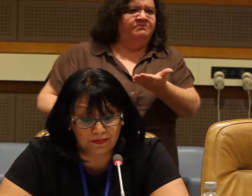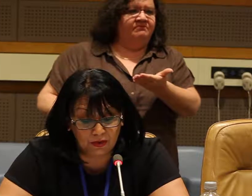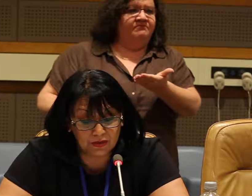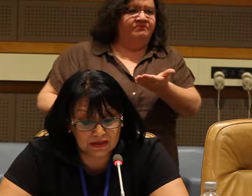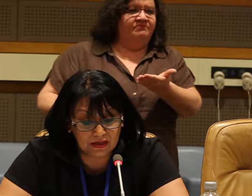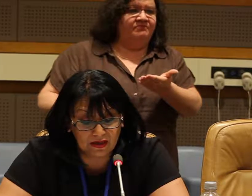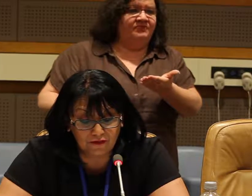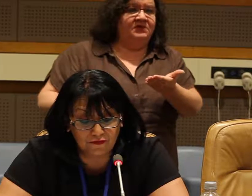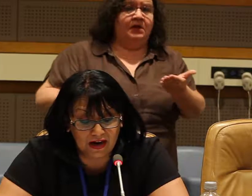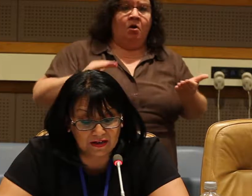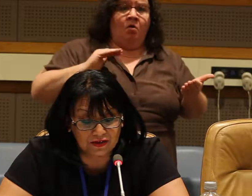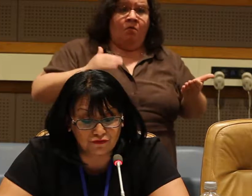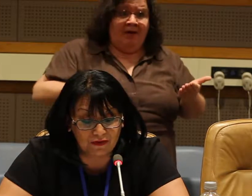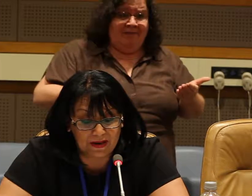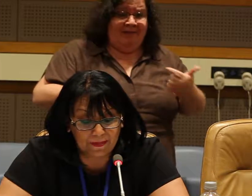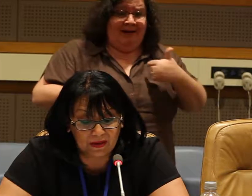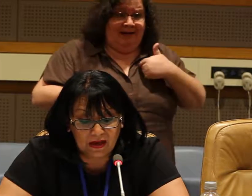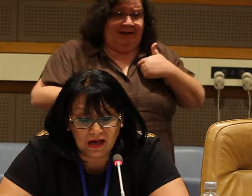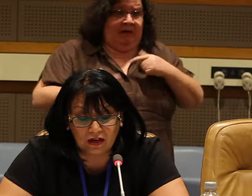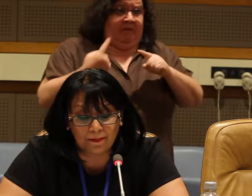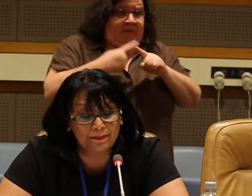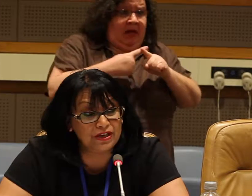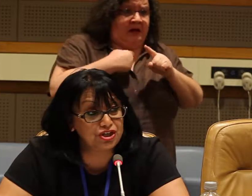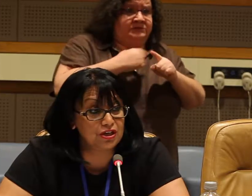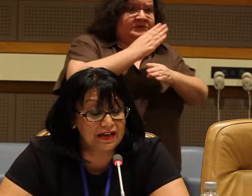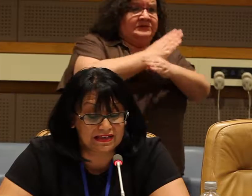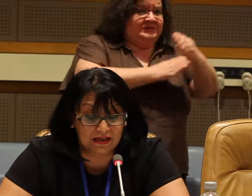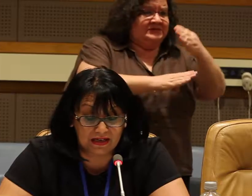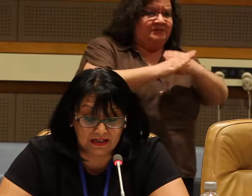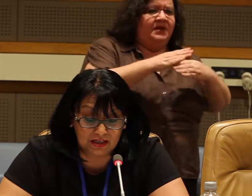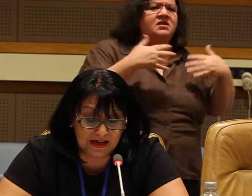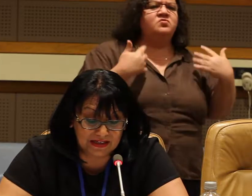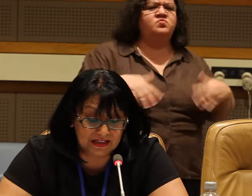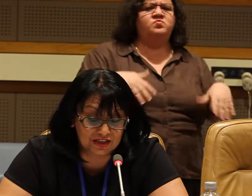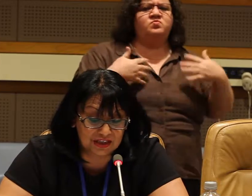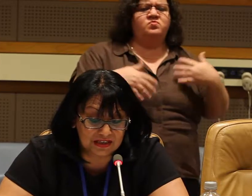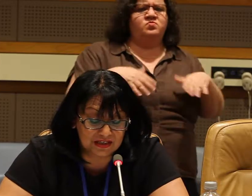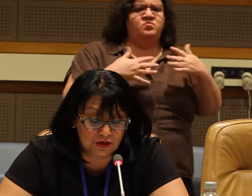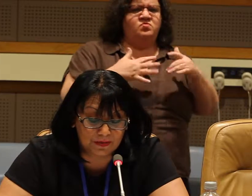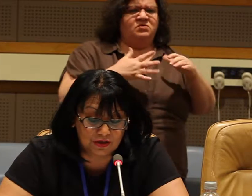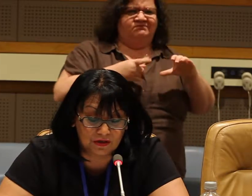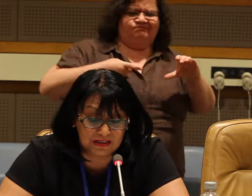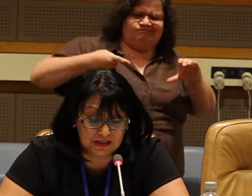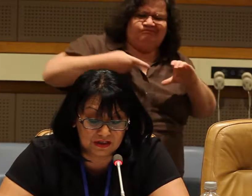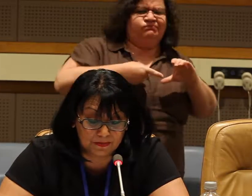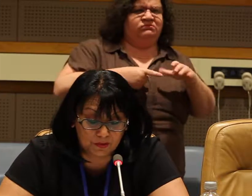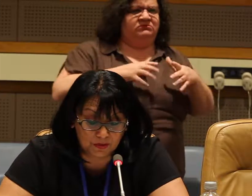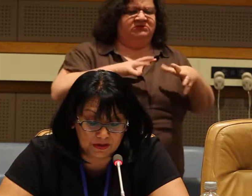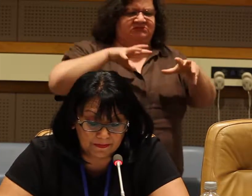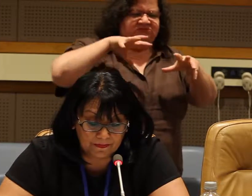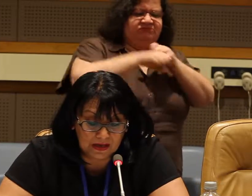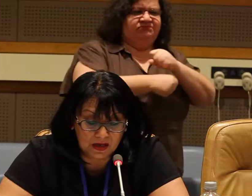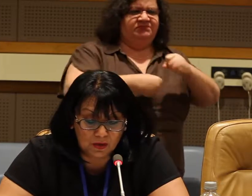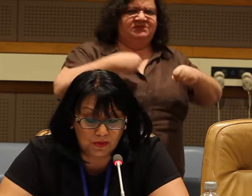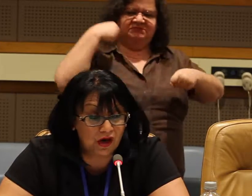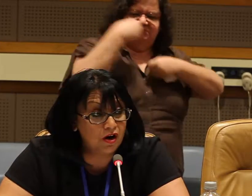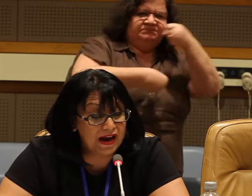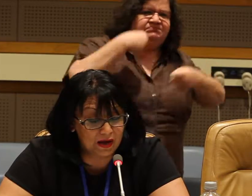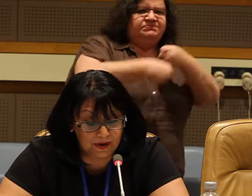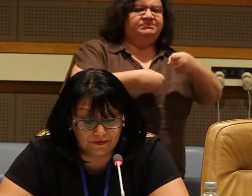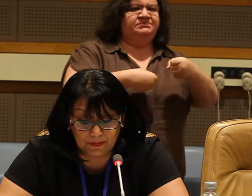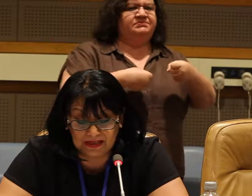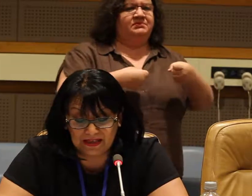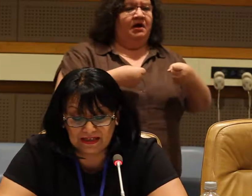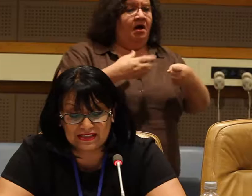face abuse, violence, rape, and are much less likely to access justice opportunities and support. We